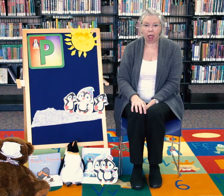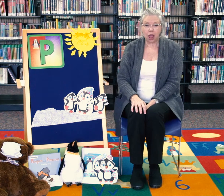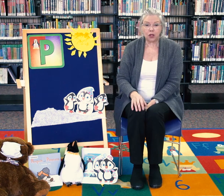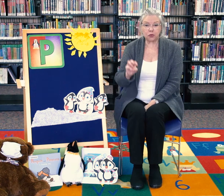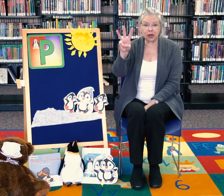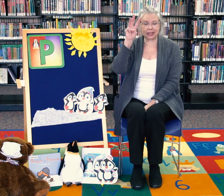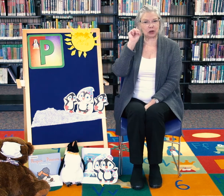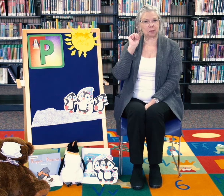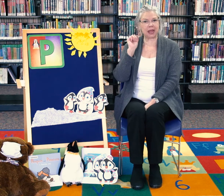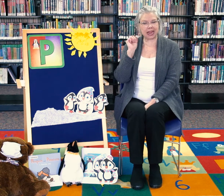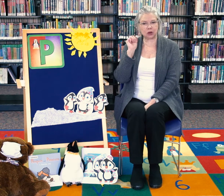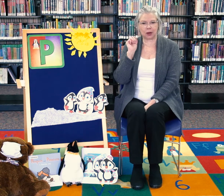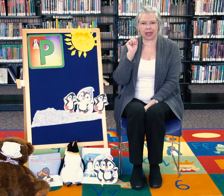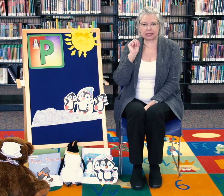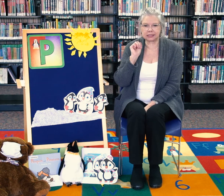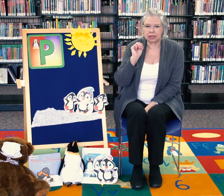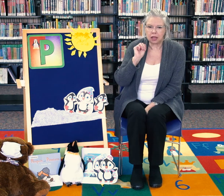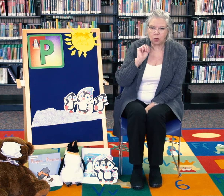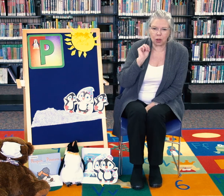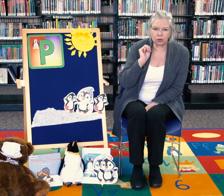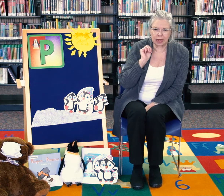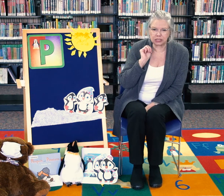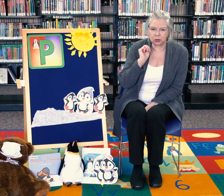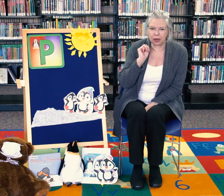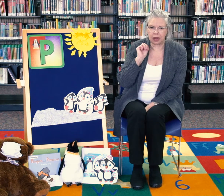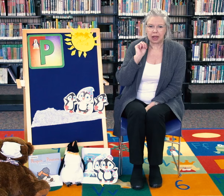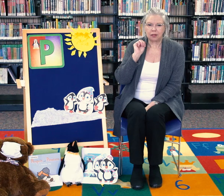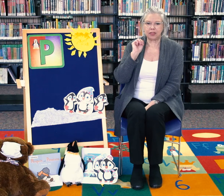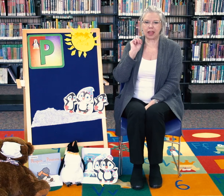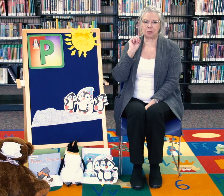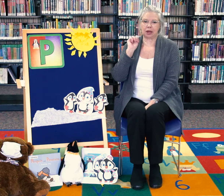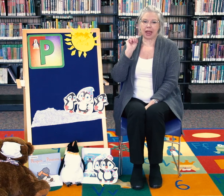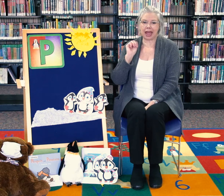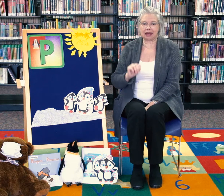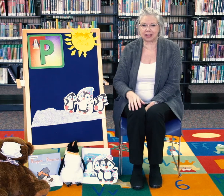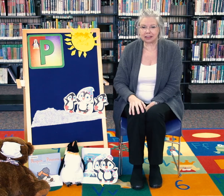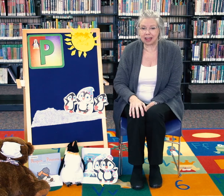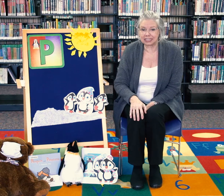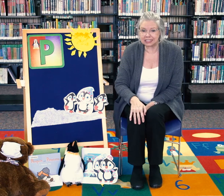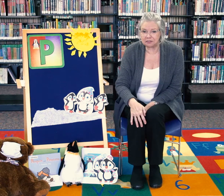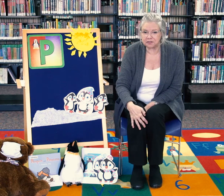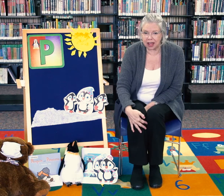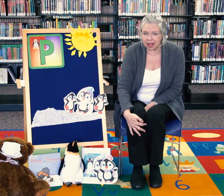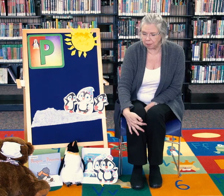Three little penguins. What were they doing? They were having lots of fun,